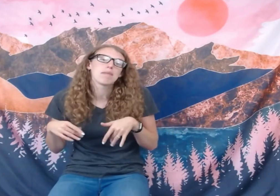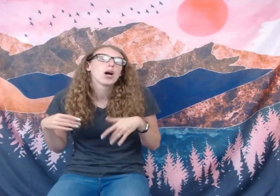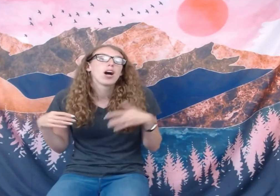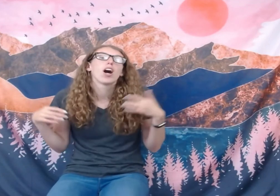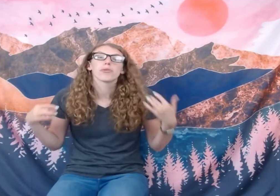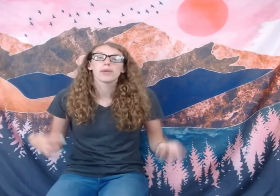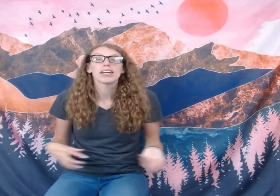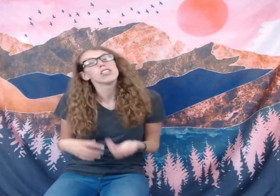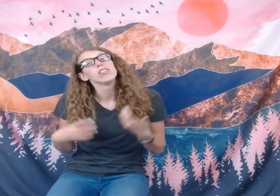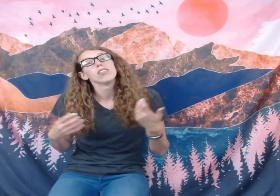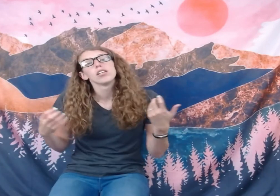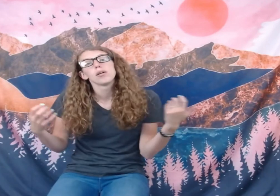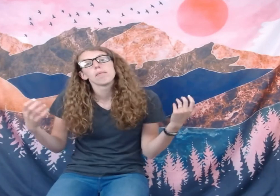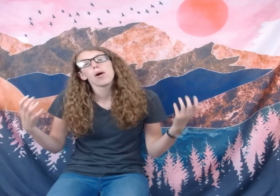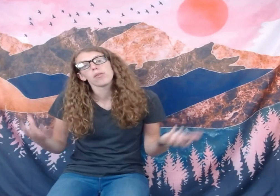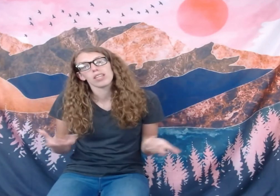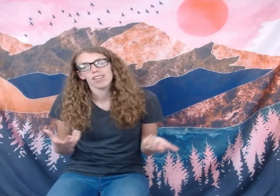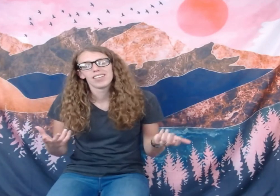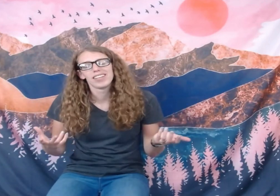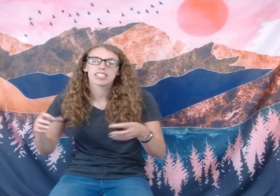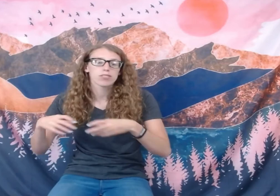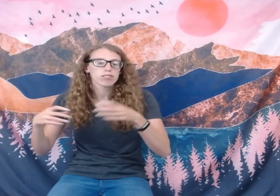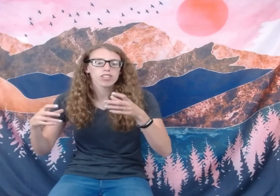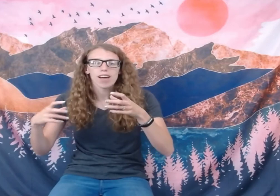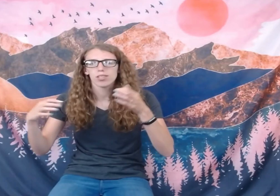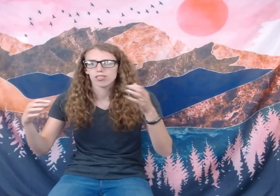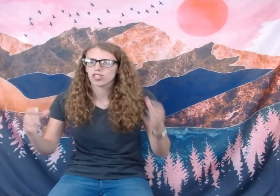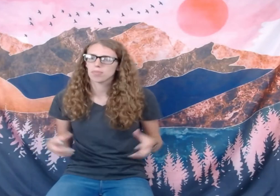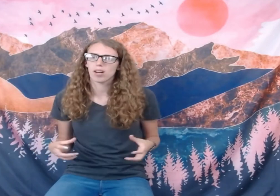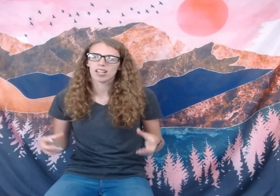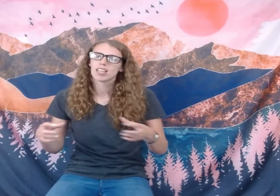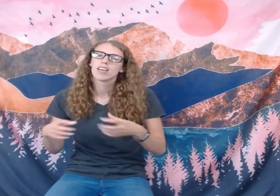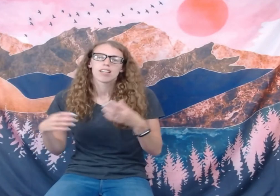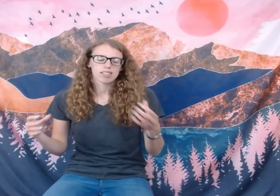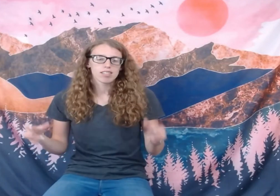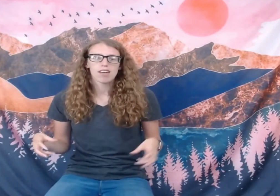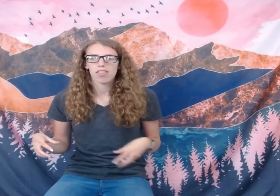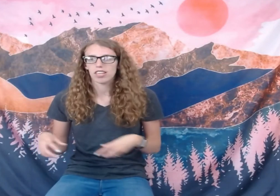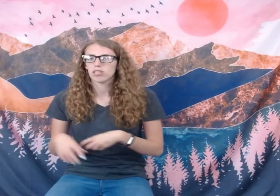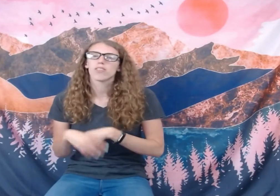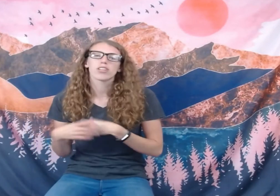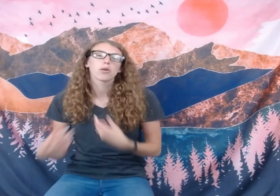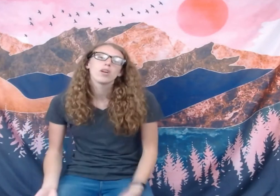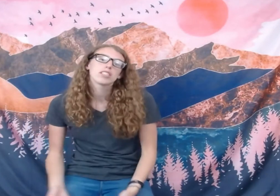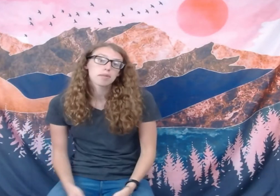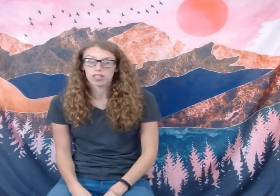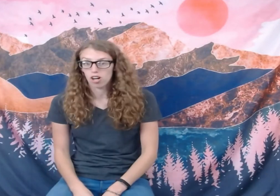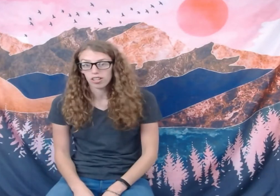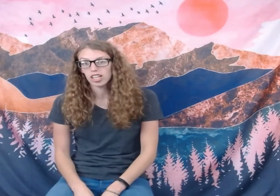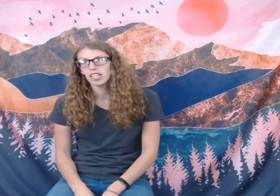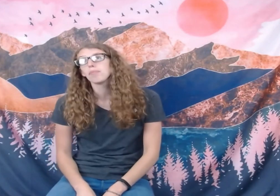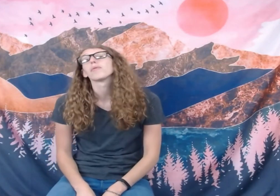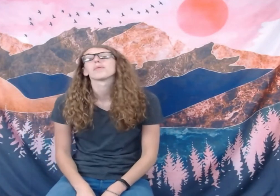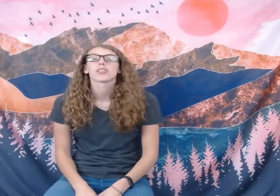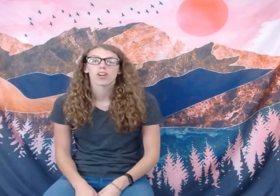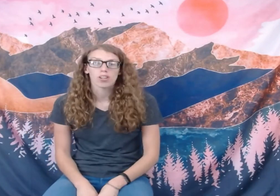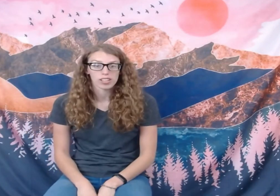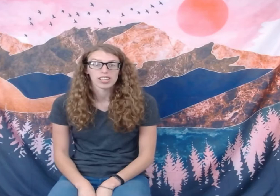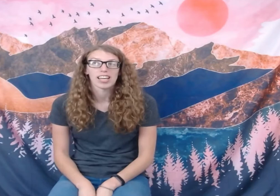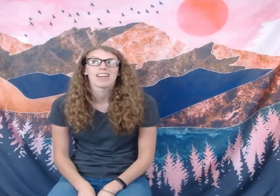them are real pokey. It's full of gravel and sharp rocks and stuff that you don't really want to be crawling on, but we were crawling on it.